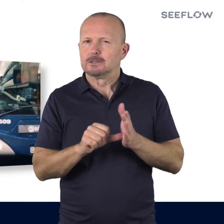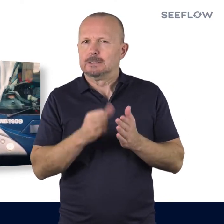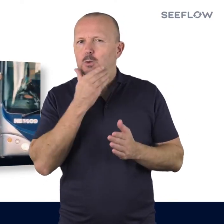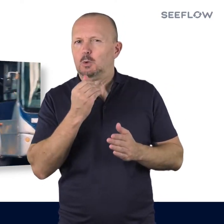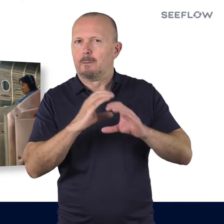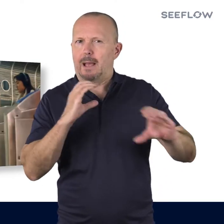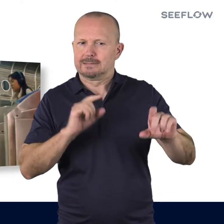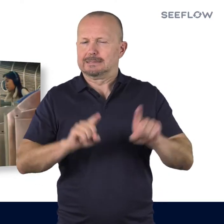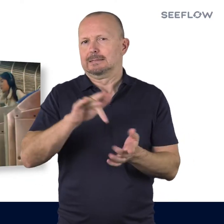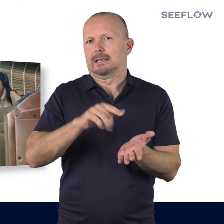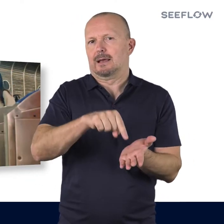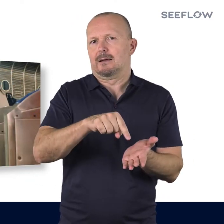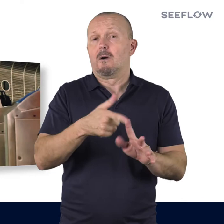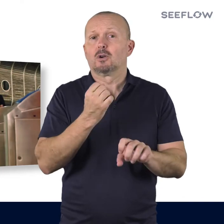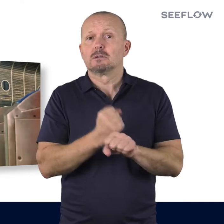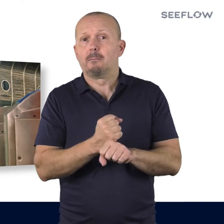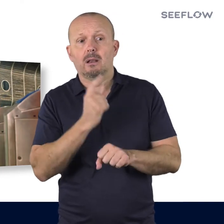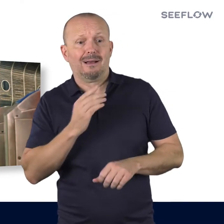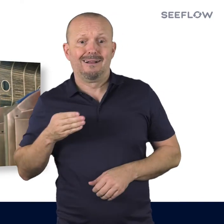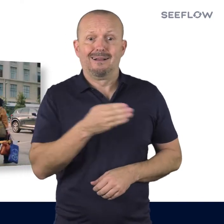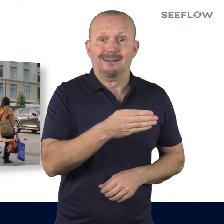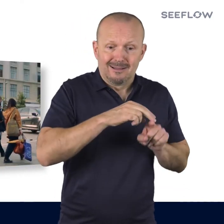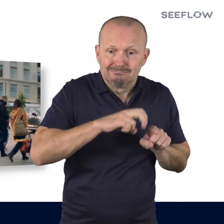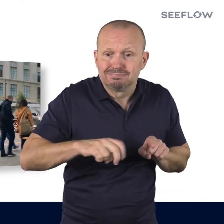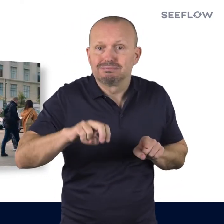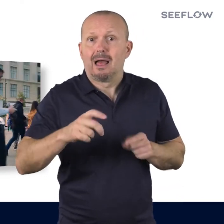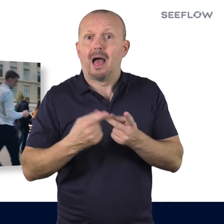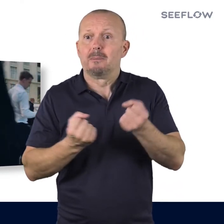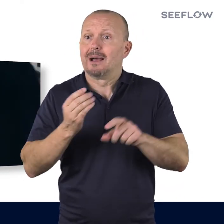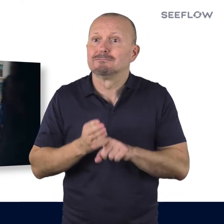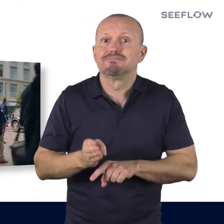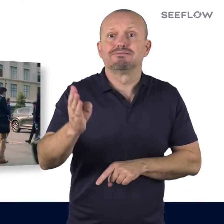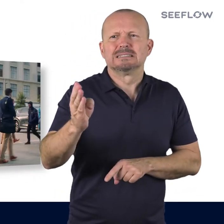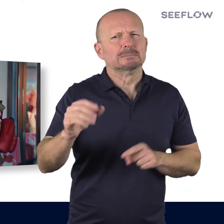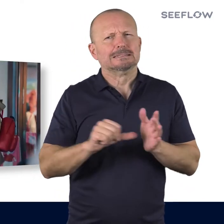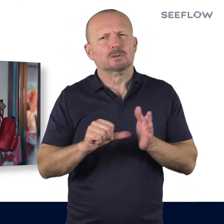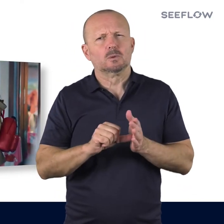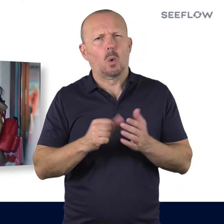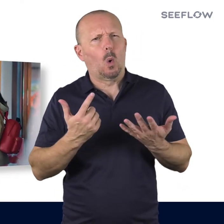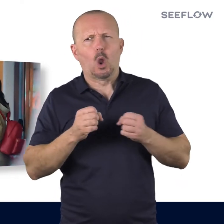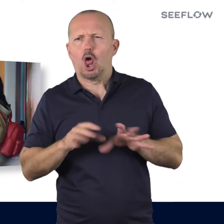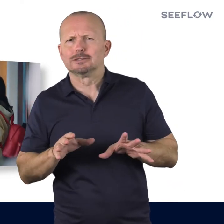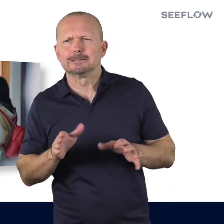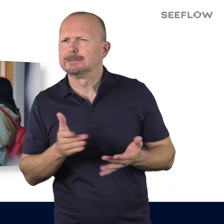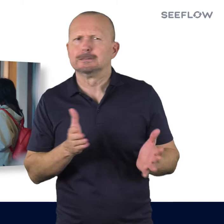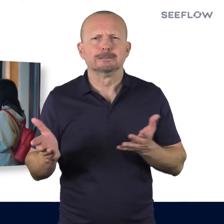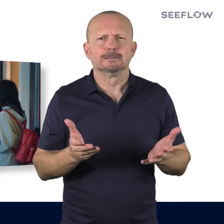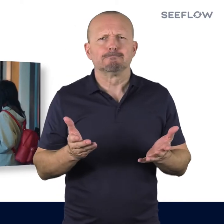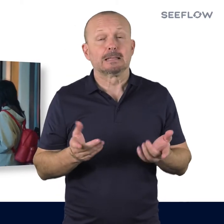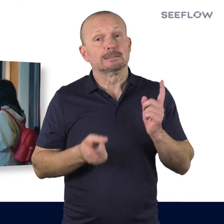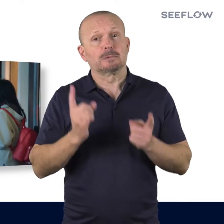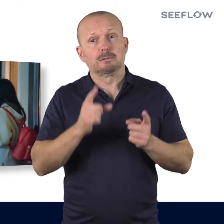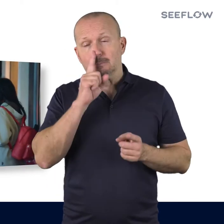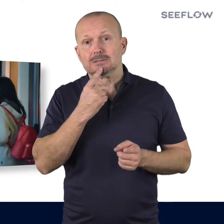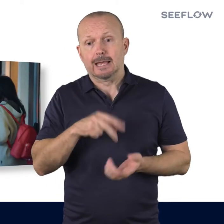in the city centre, such as transferring between services and finding their way around. They sometimes feel unsafe waiting for